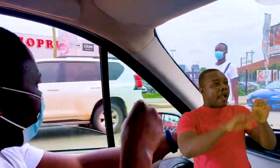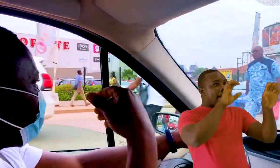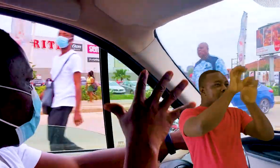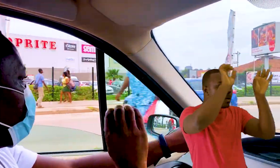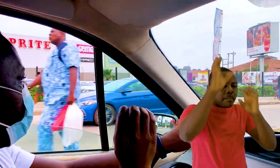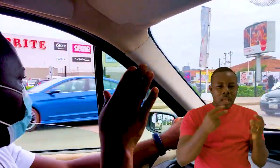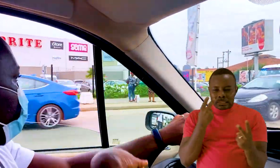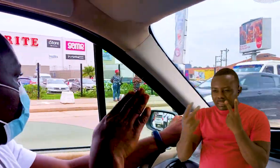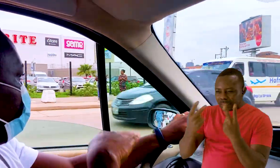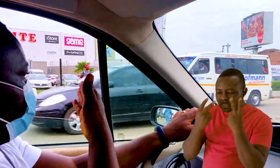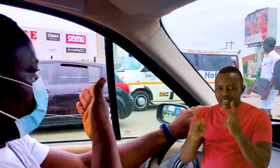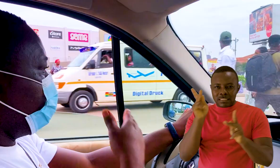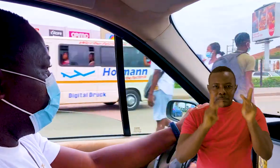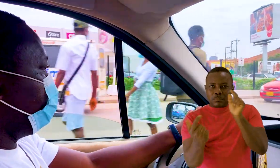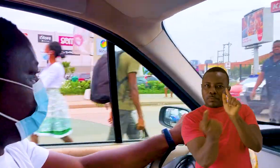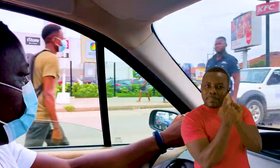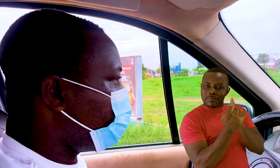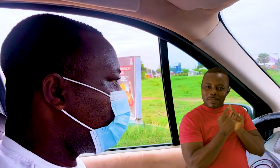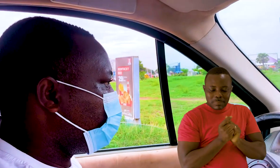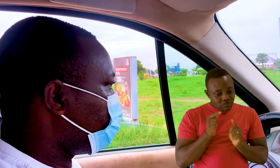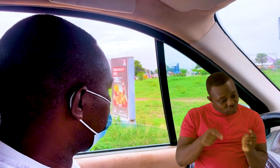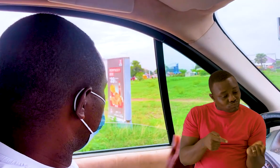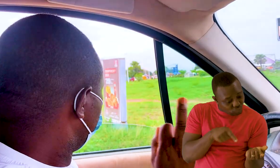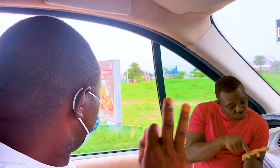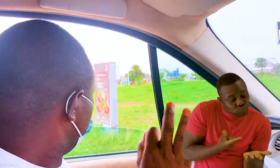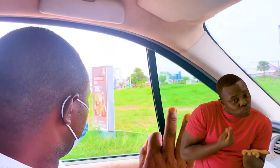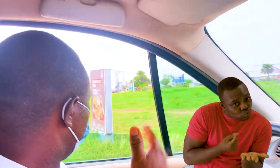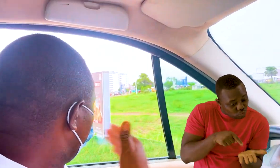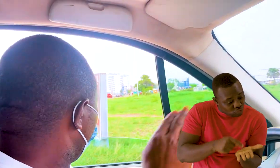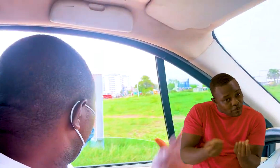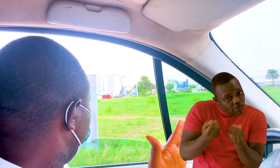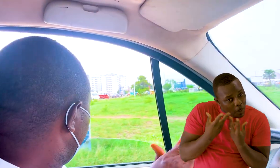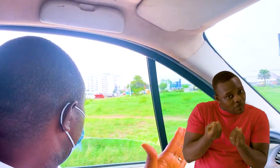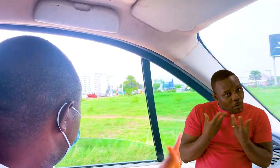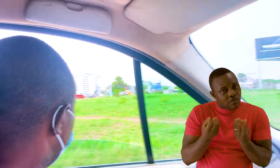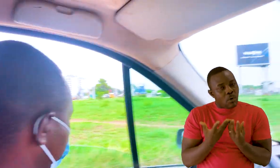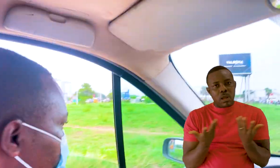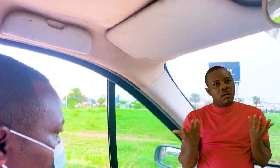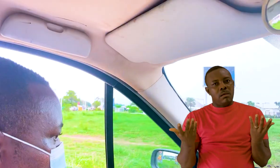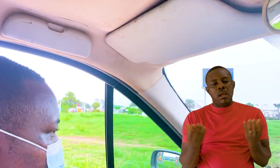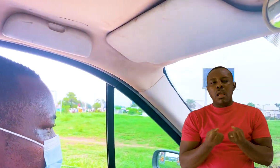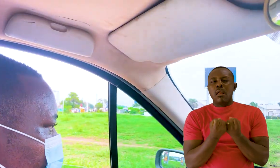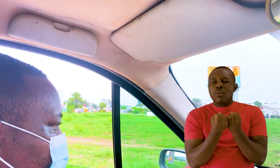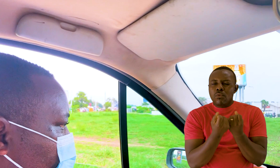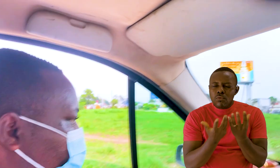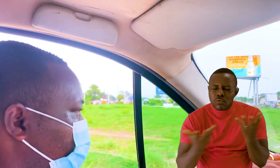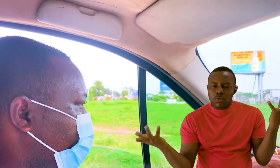do I respond to this media? People approach me selling the products, being advertised. What do I do? I